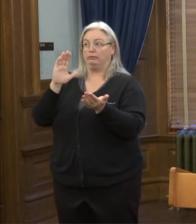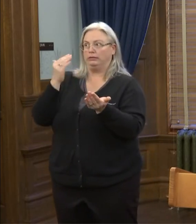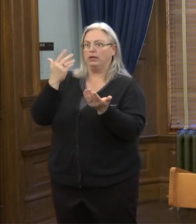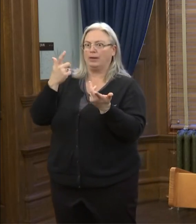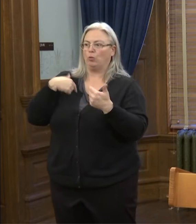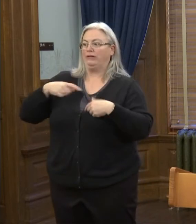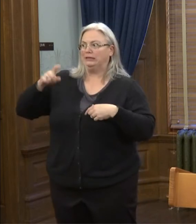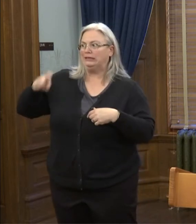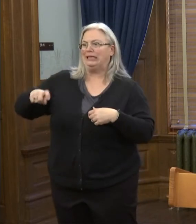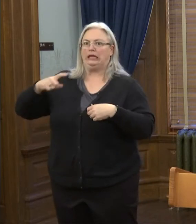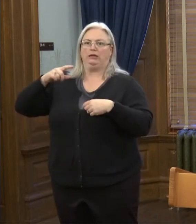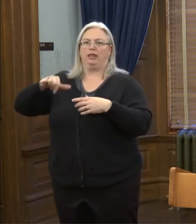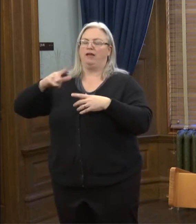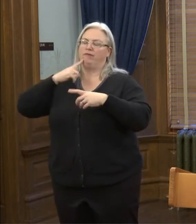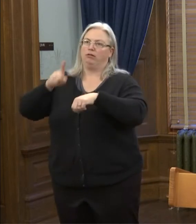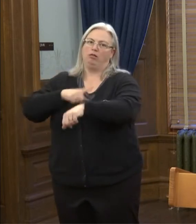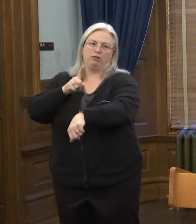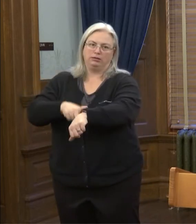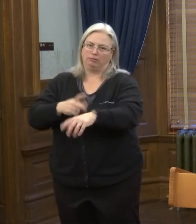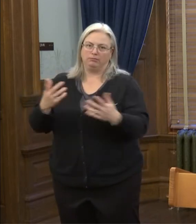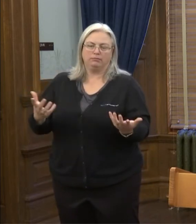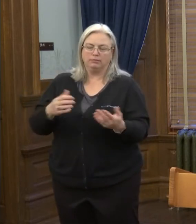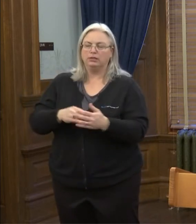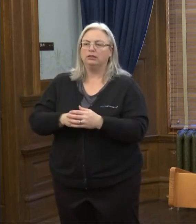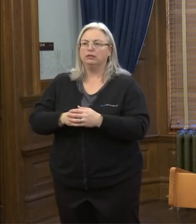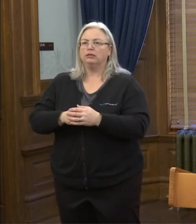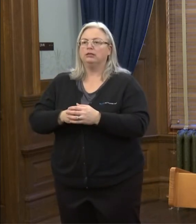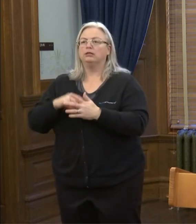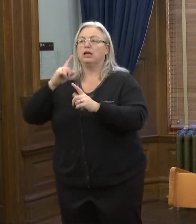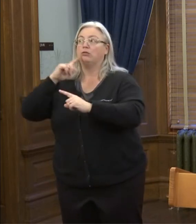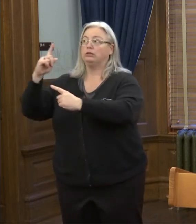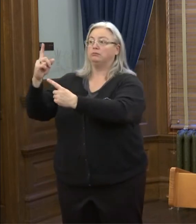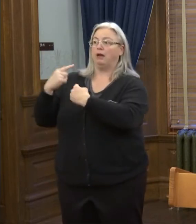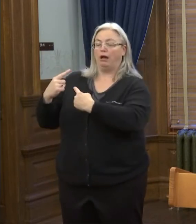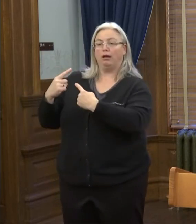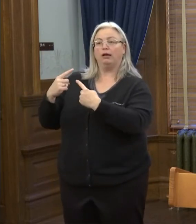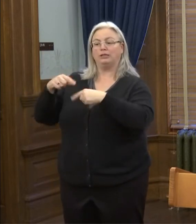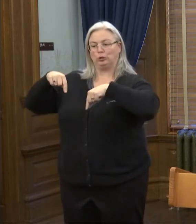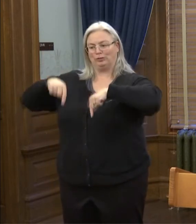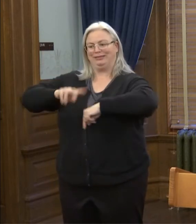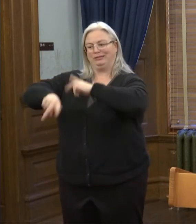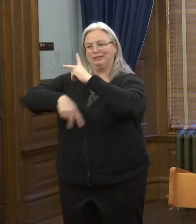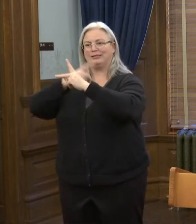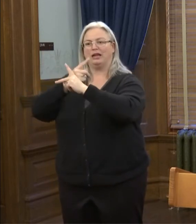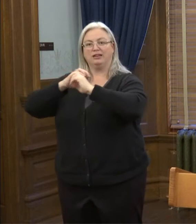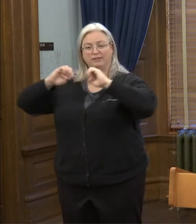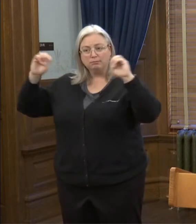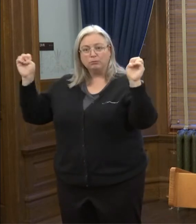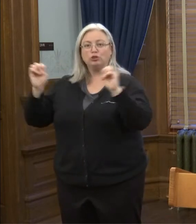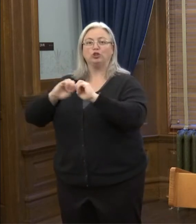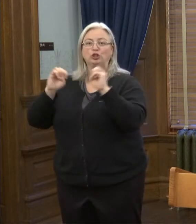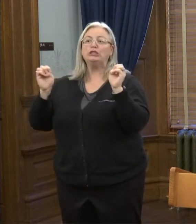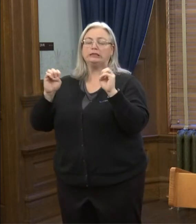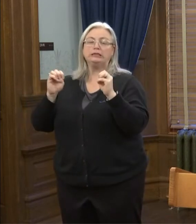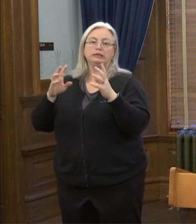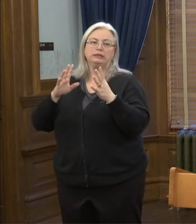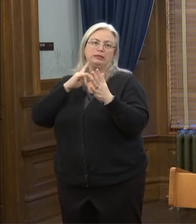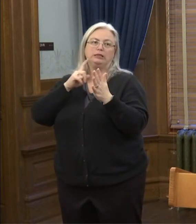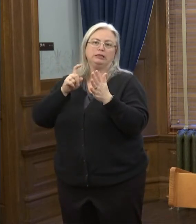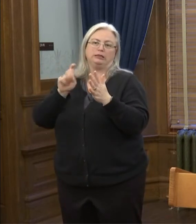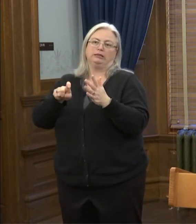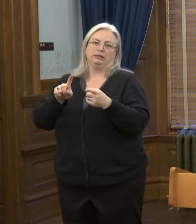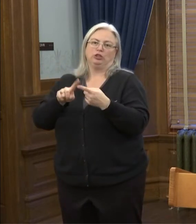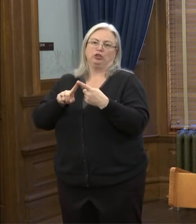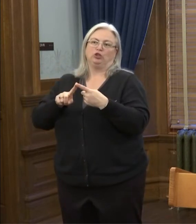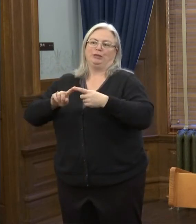We have needed this for a long time. You know, the response to this kind of emergency really does need to